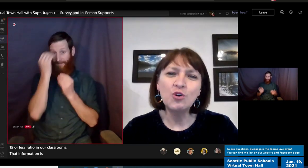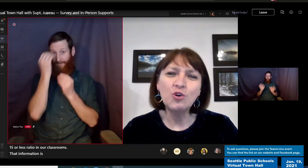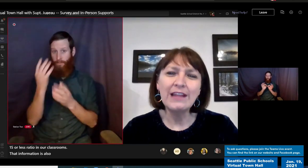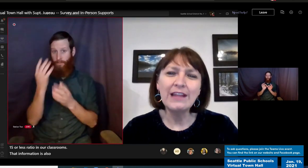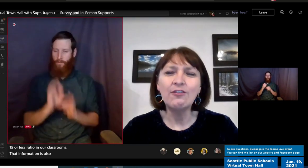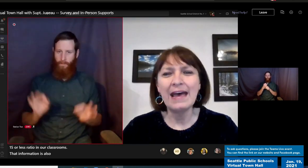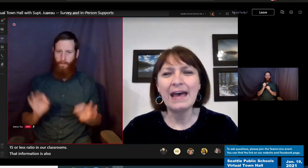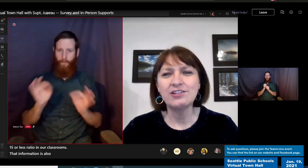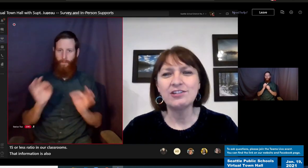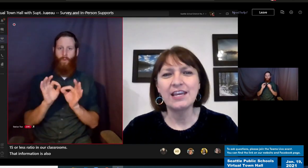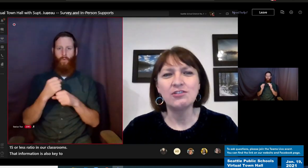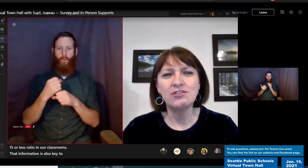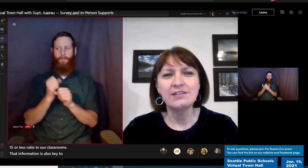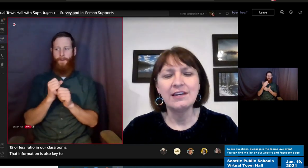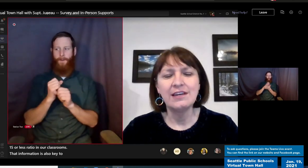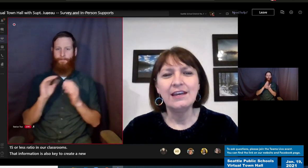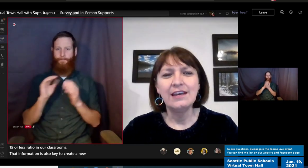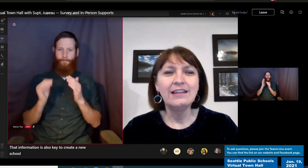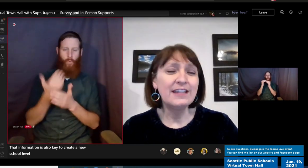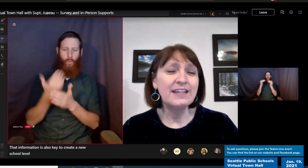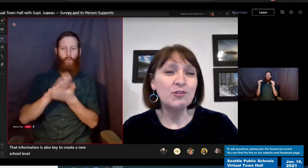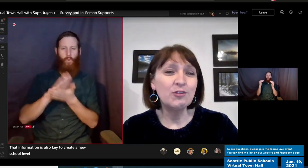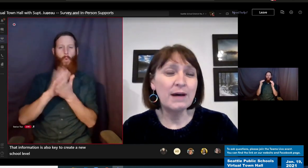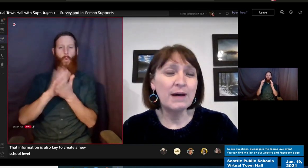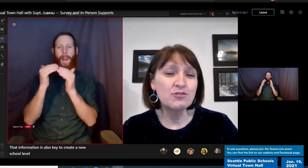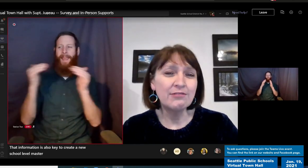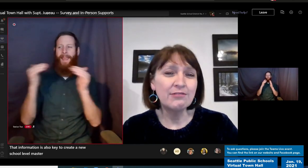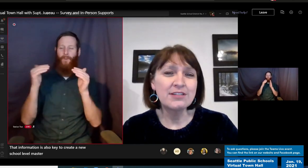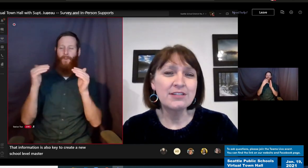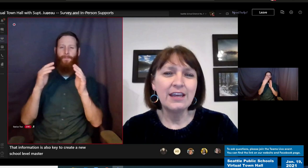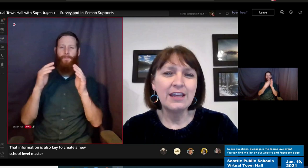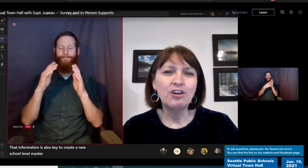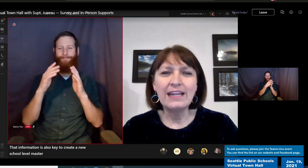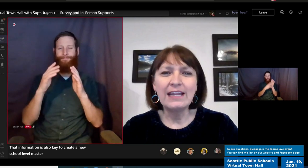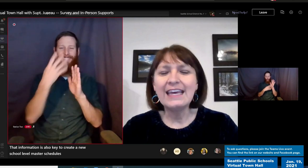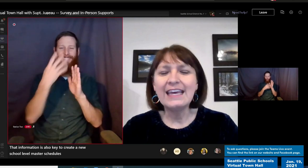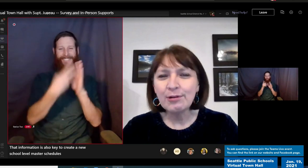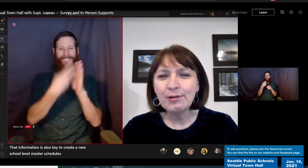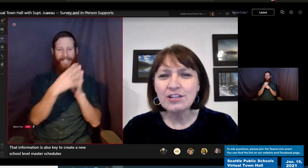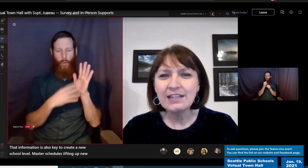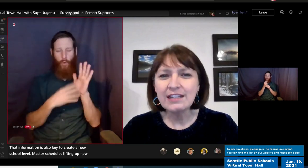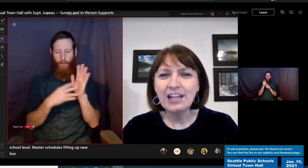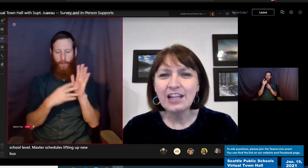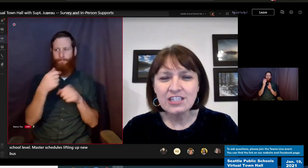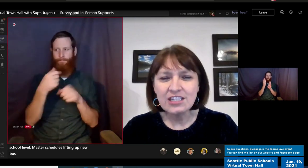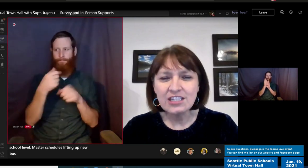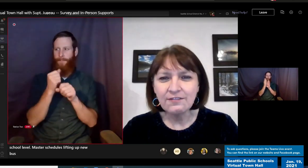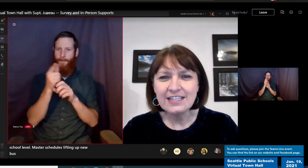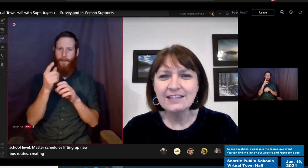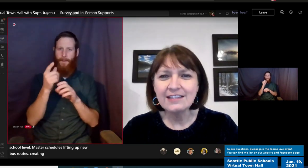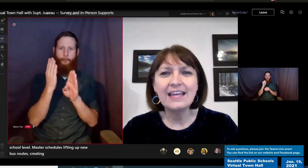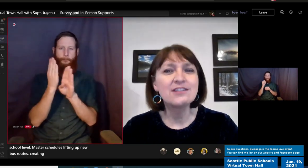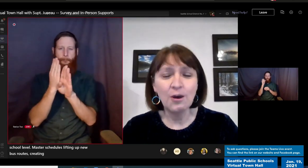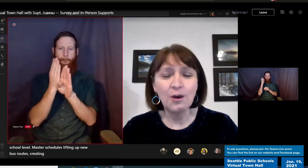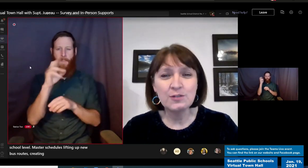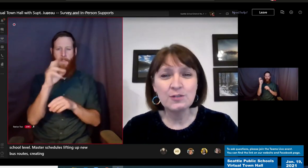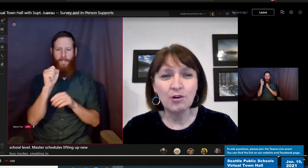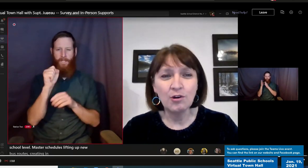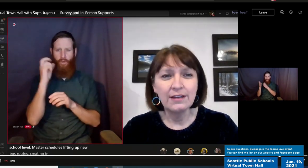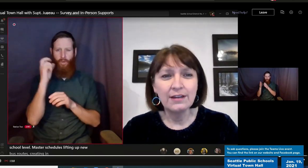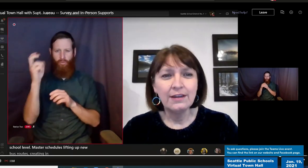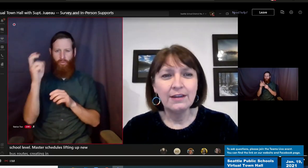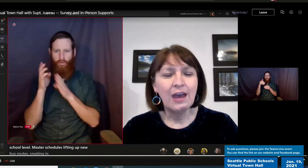-level master schedules, lifting up new bus routes, creating in-person lunch services, and so much more.